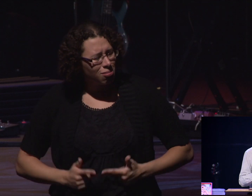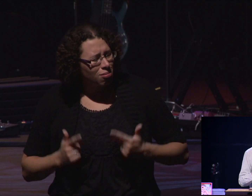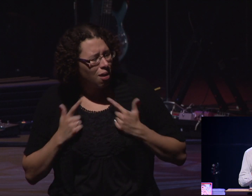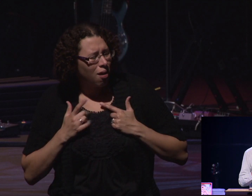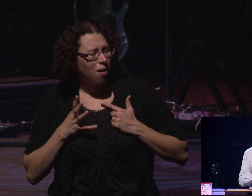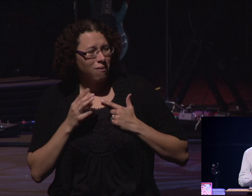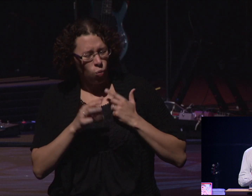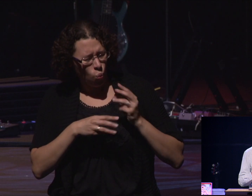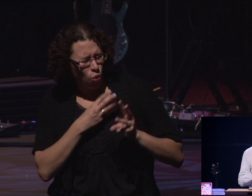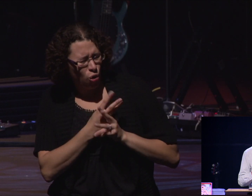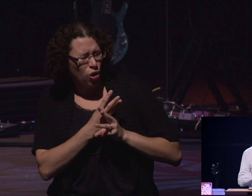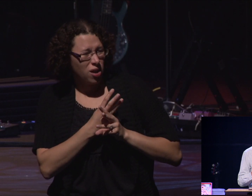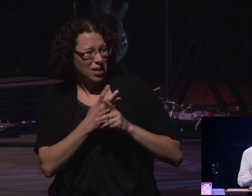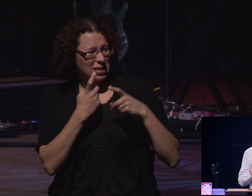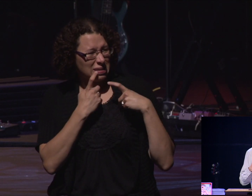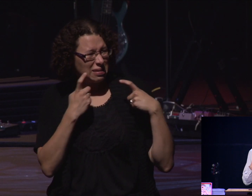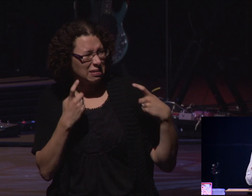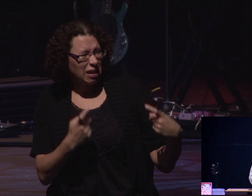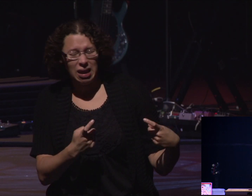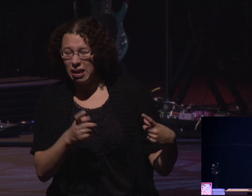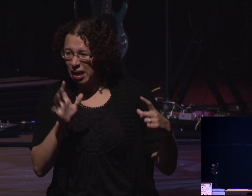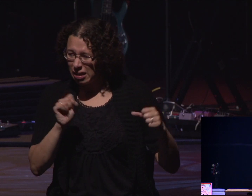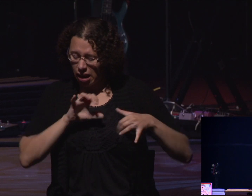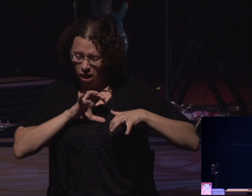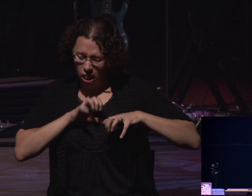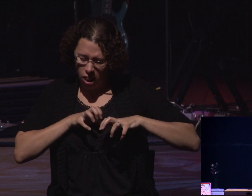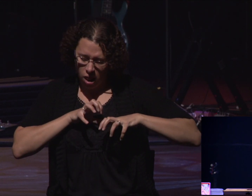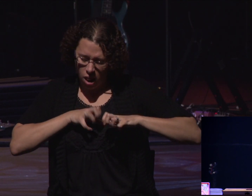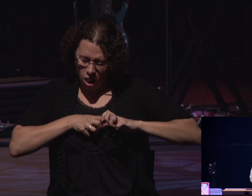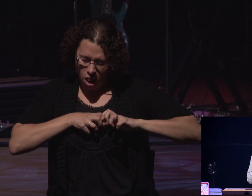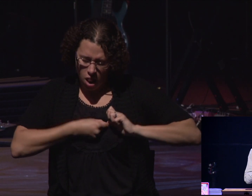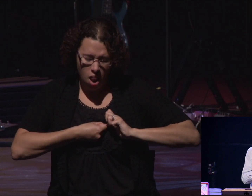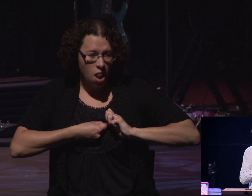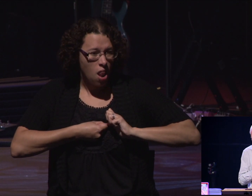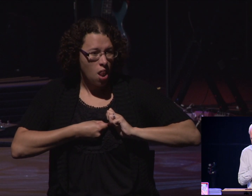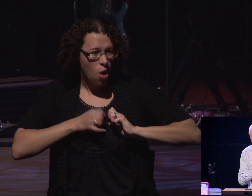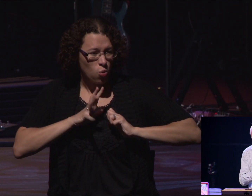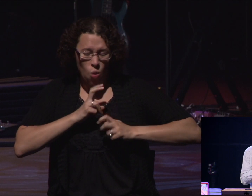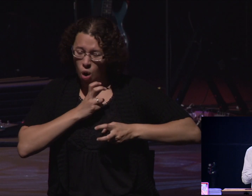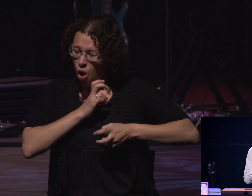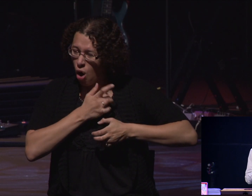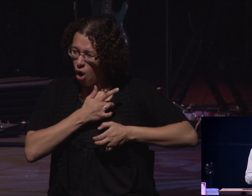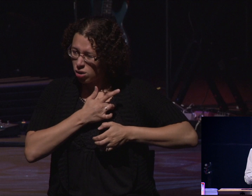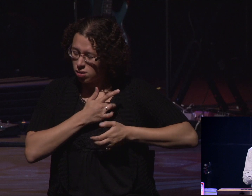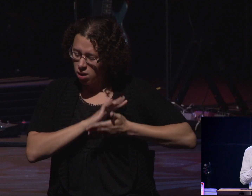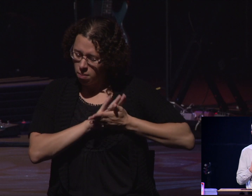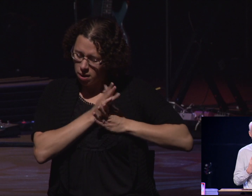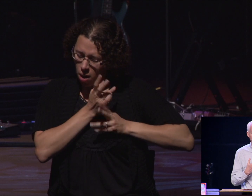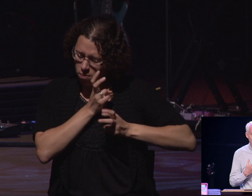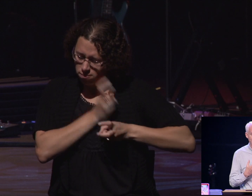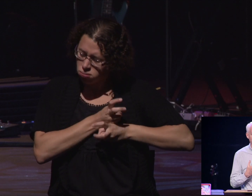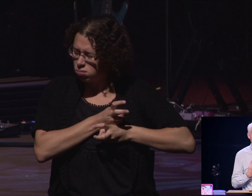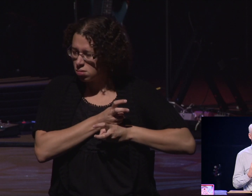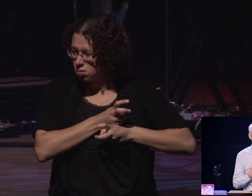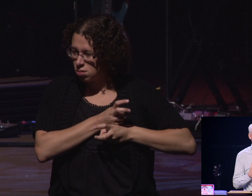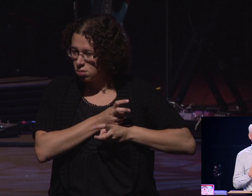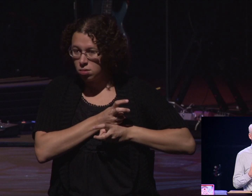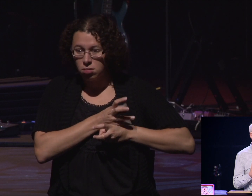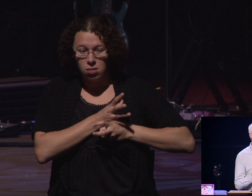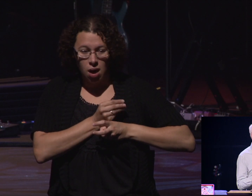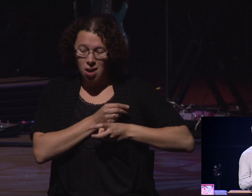pounding in your life. We go through hard issues, hard problems, and our heart can easily become hardened toward God.